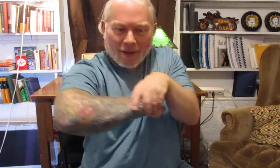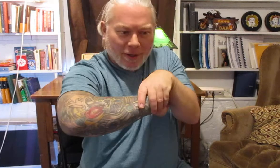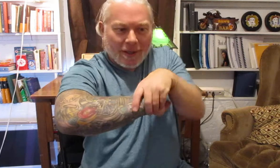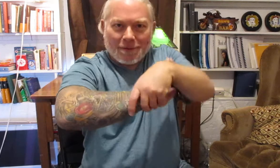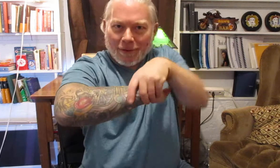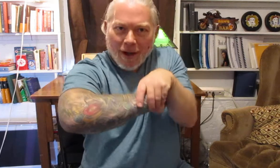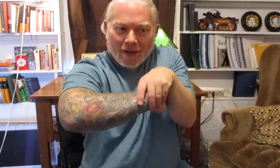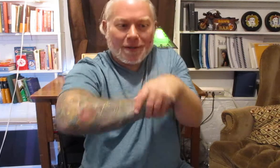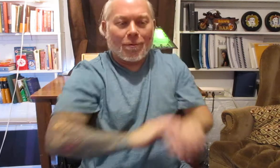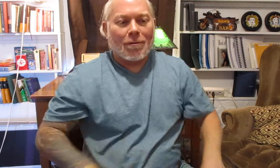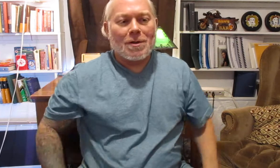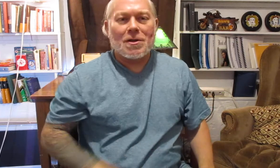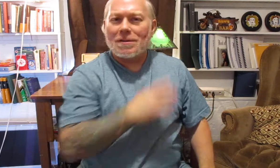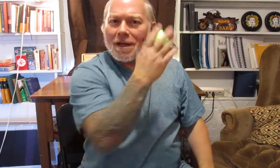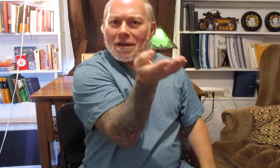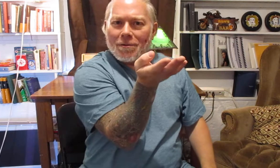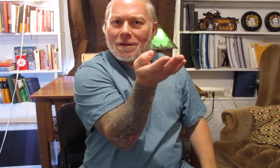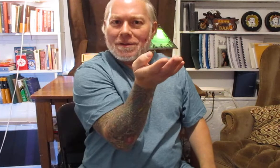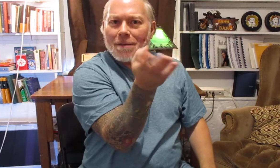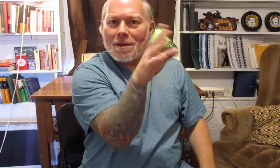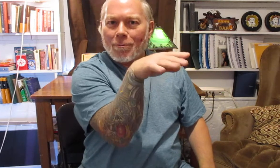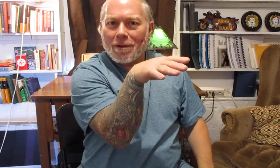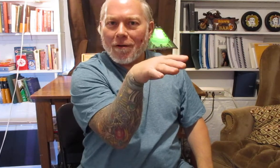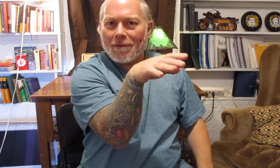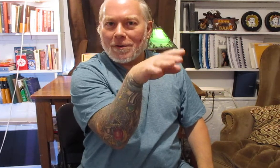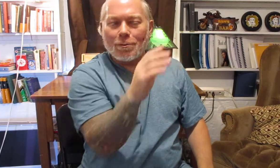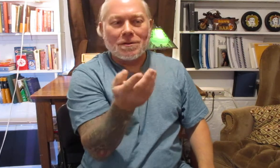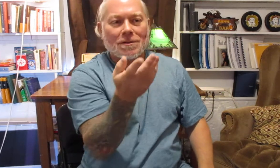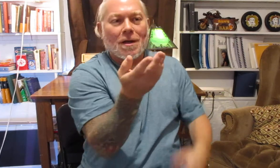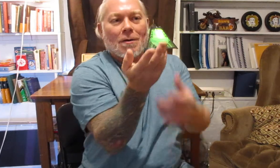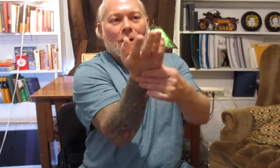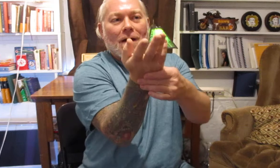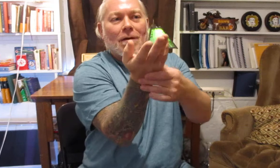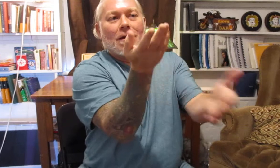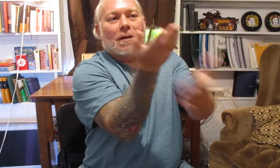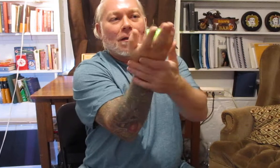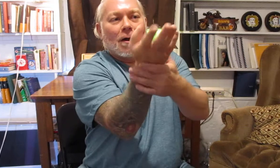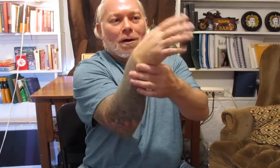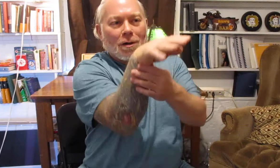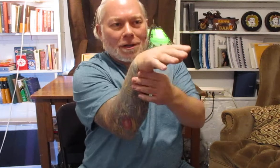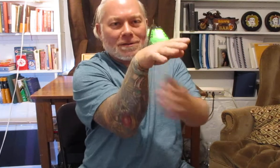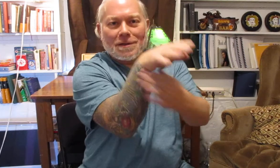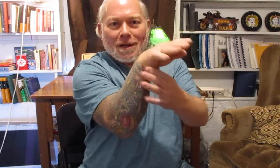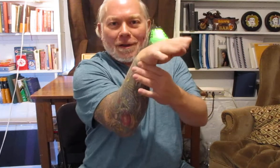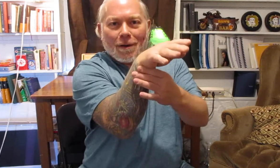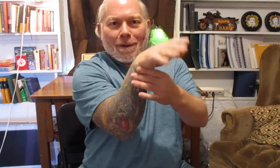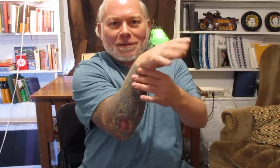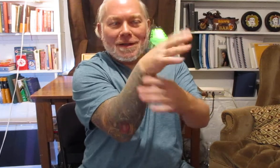hook it and lock it well Wing Chun is kind of doing the same thing with all of our tools is we have little hooks that are built in